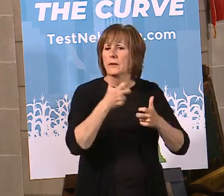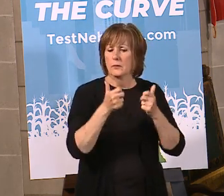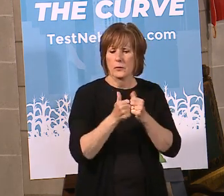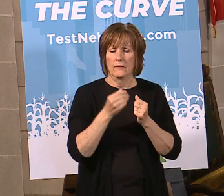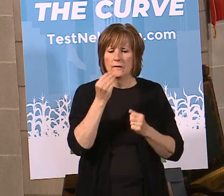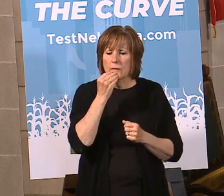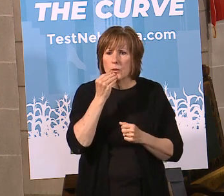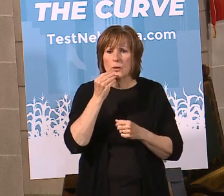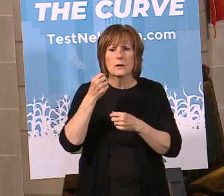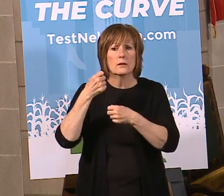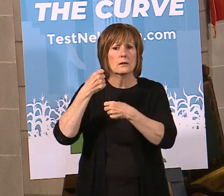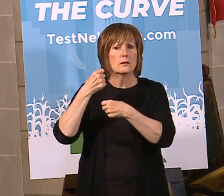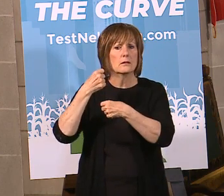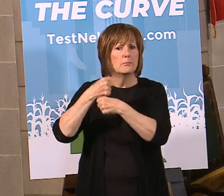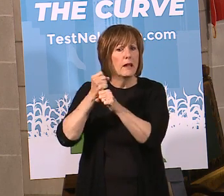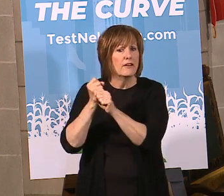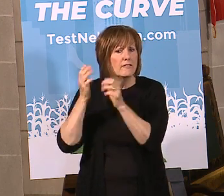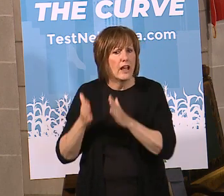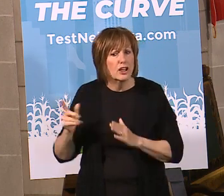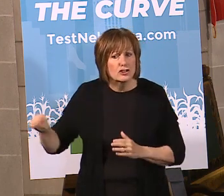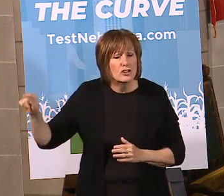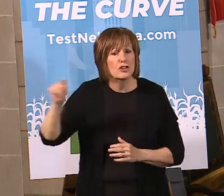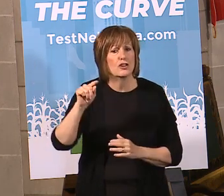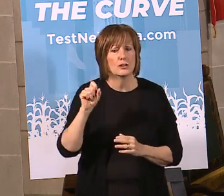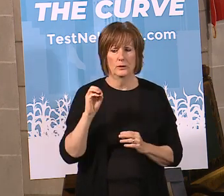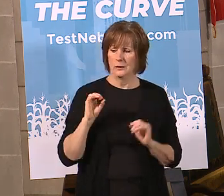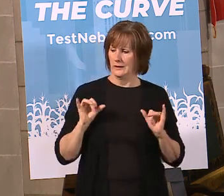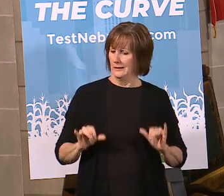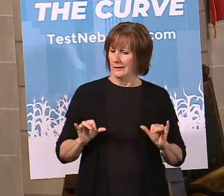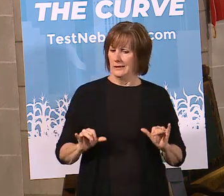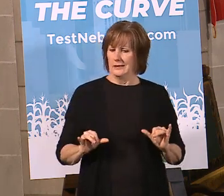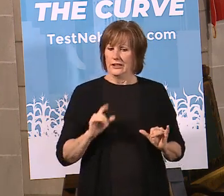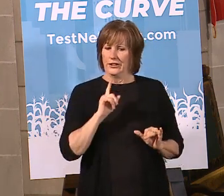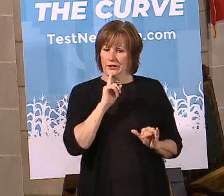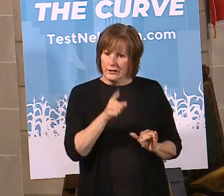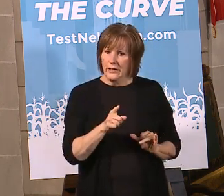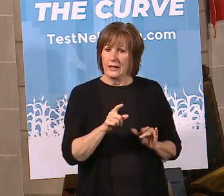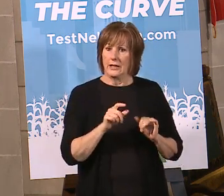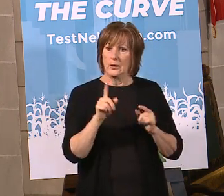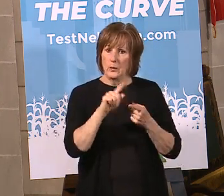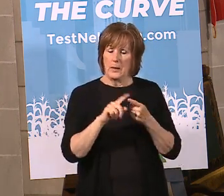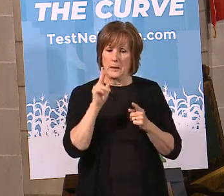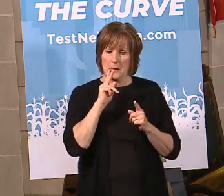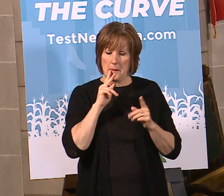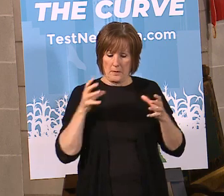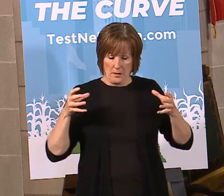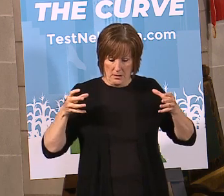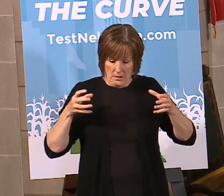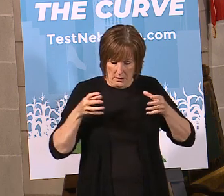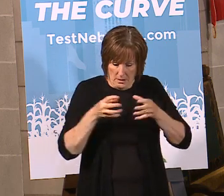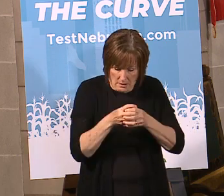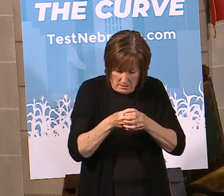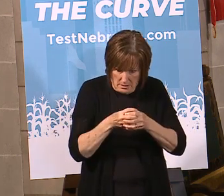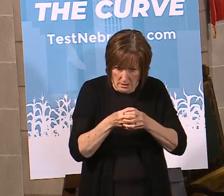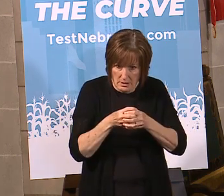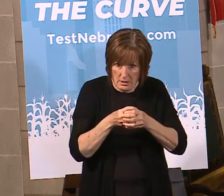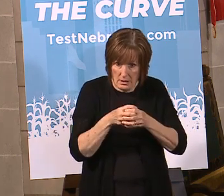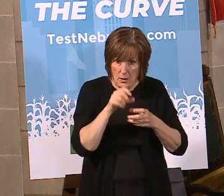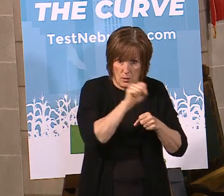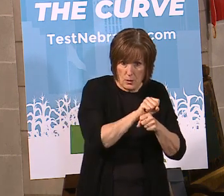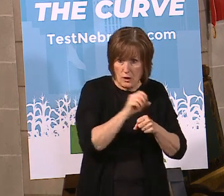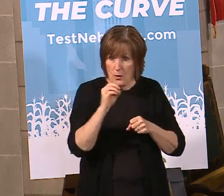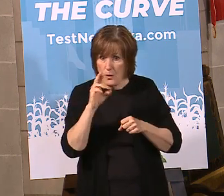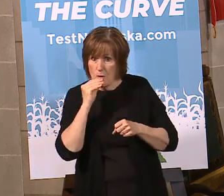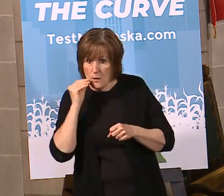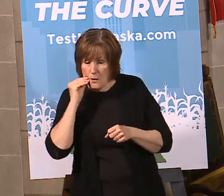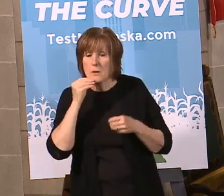processors. So what you really have to draw the conclusion of, it's really about the concentration of people both at work and at home that is leading to the